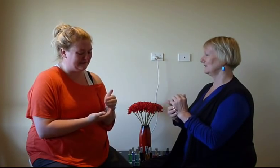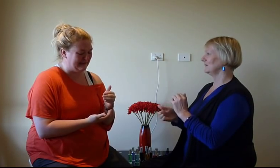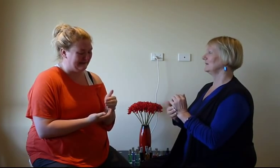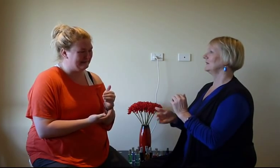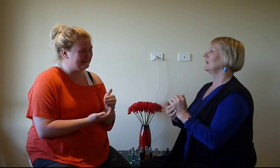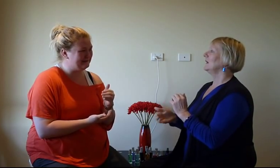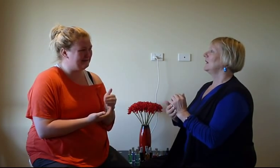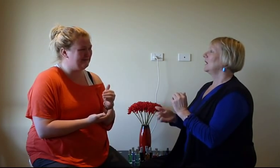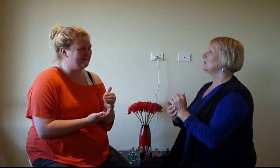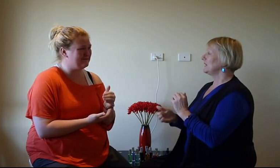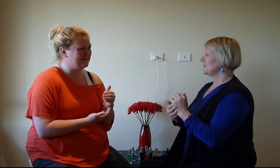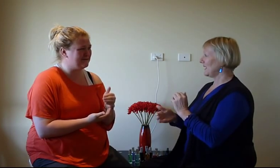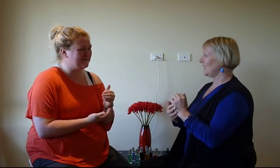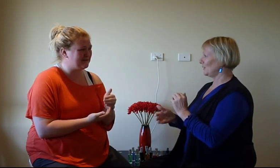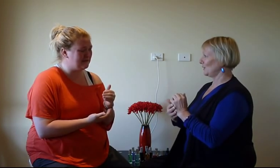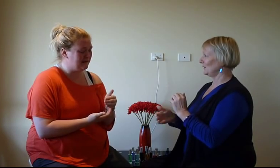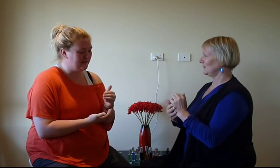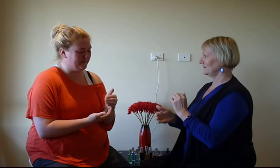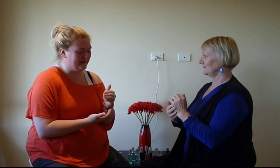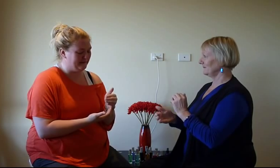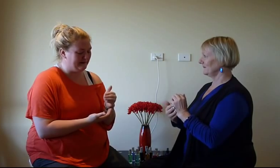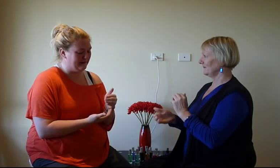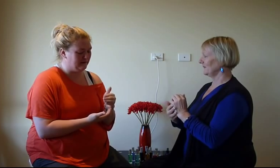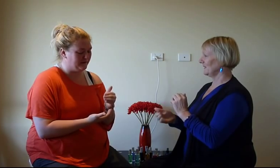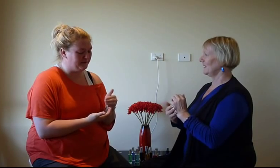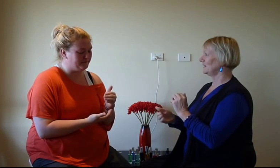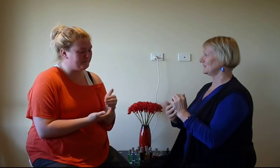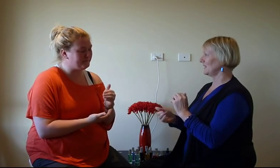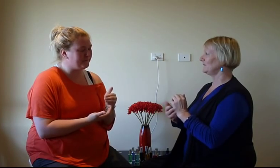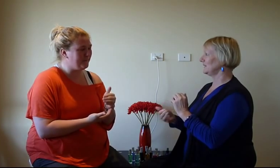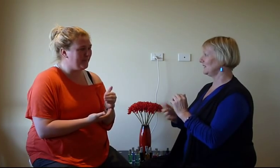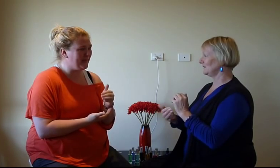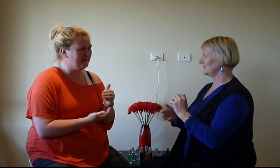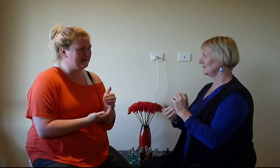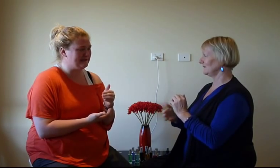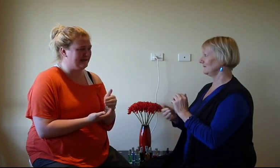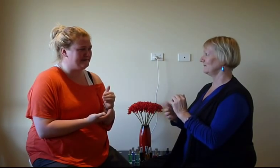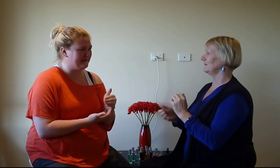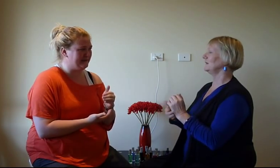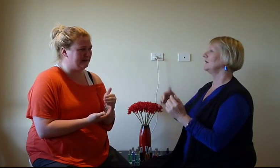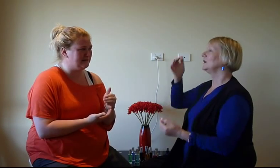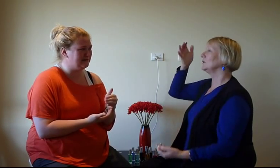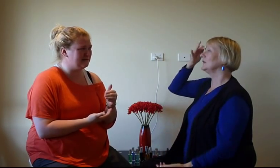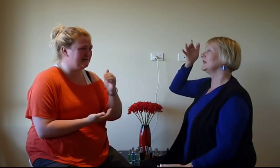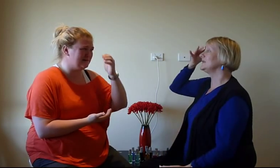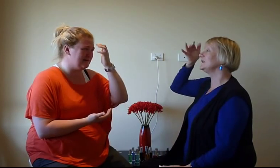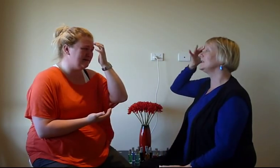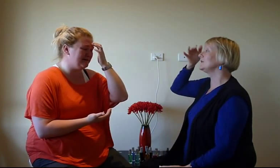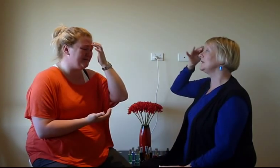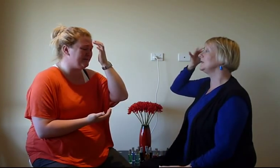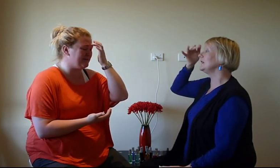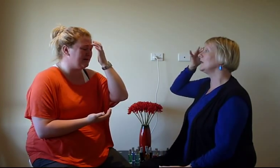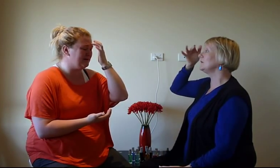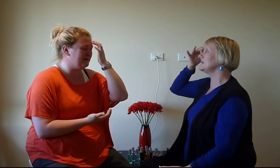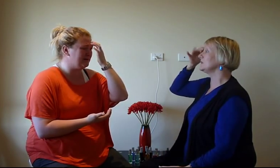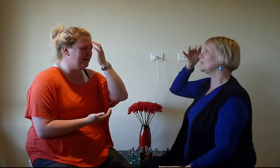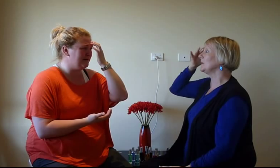sadness. I'm letting my hand know. I'm letting my hand know. It's safe to heal. It's safe to heal. Releasing this feeling of disappointment.